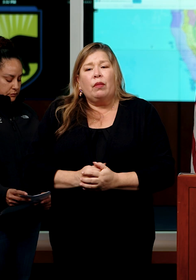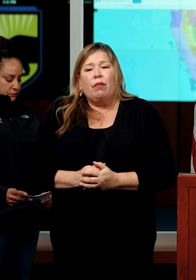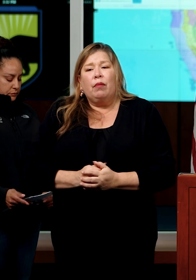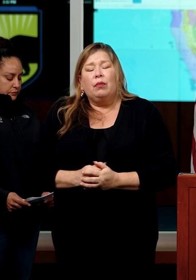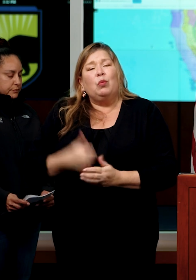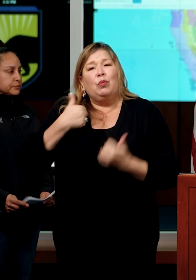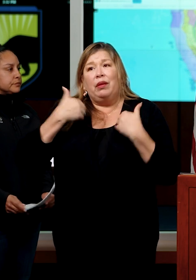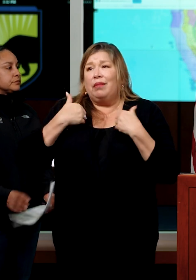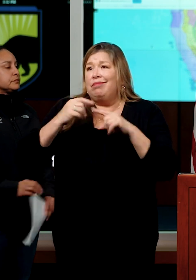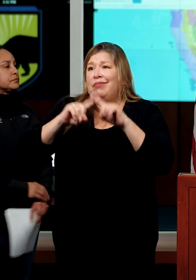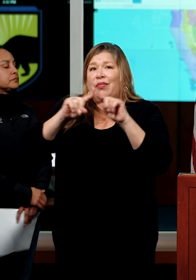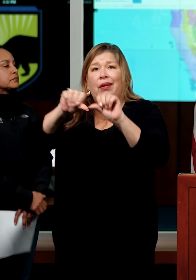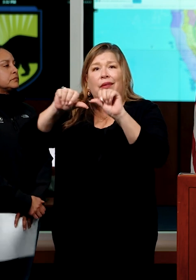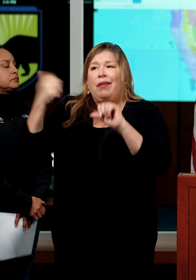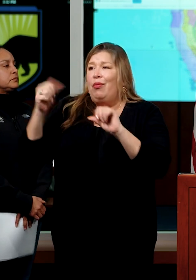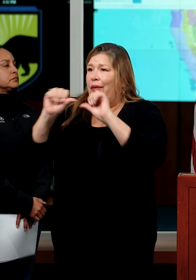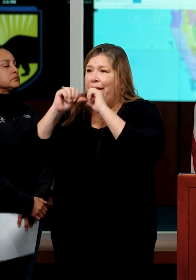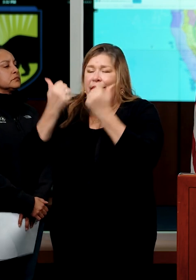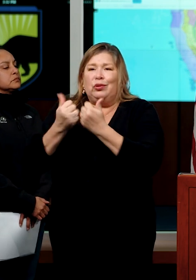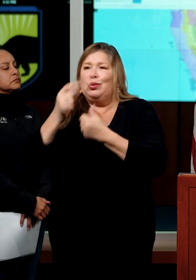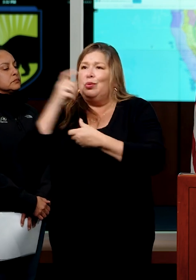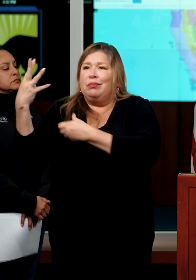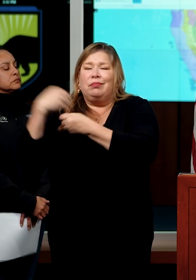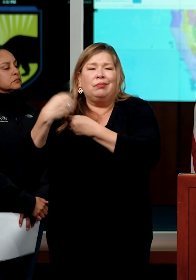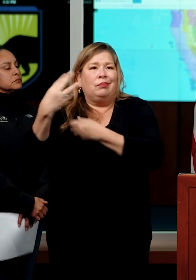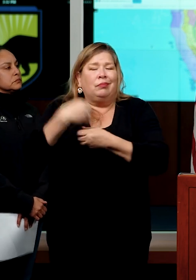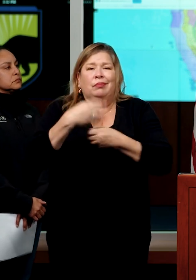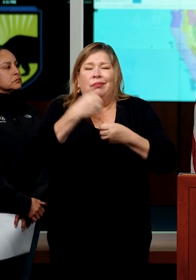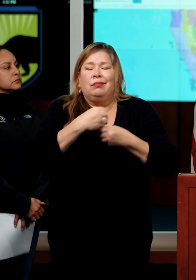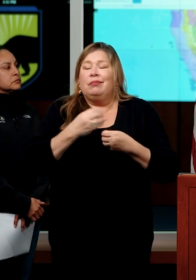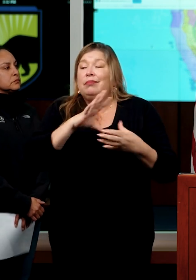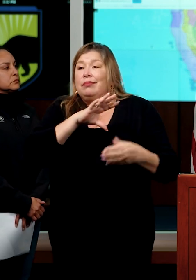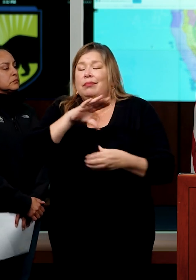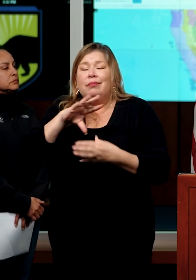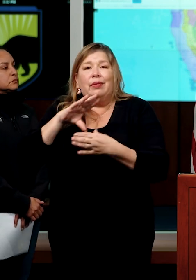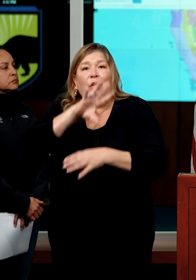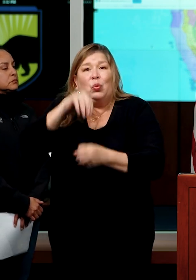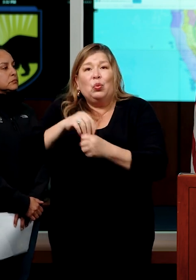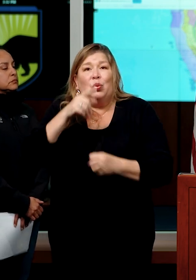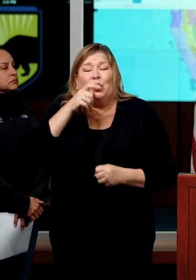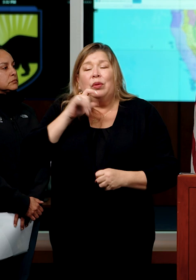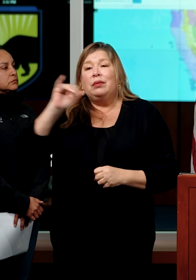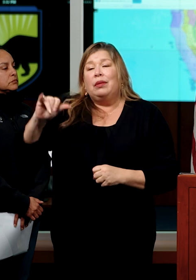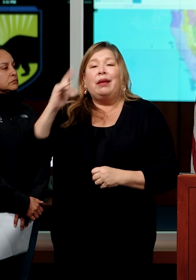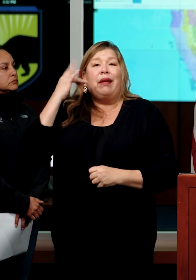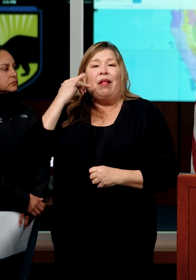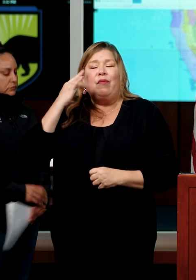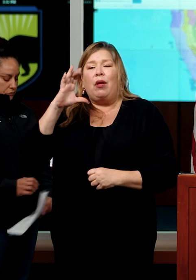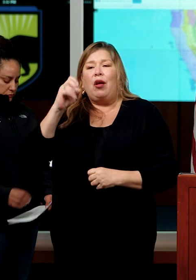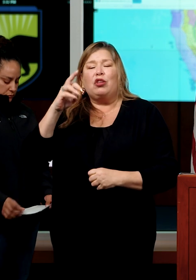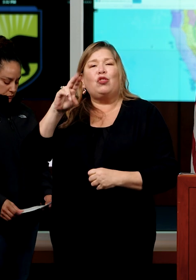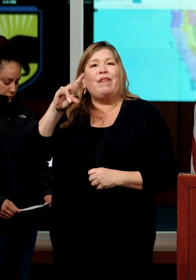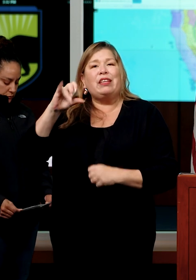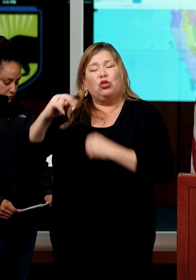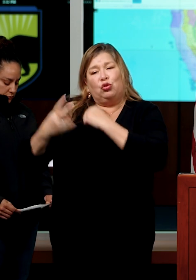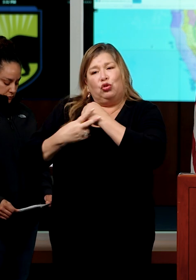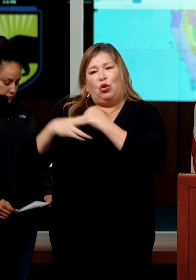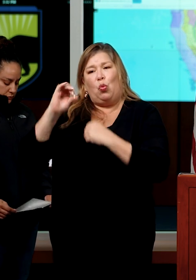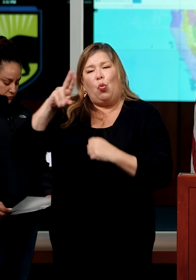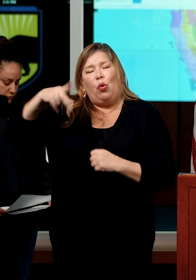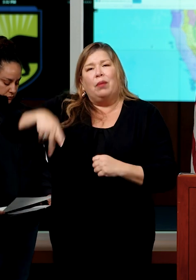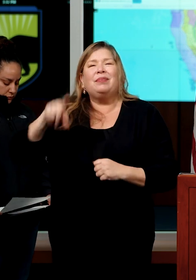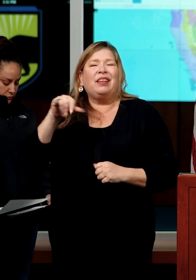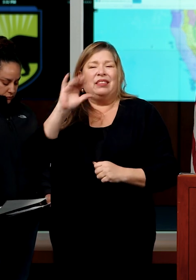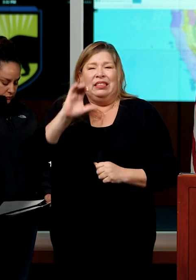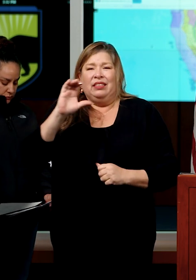figuring in all day, every day over the last several days. That includes the California Conservation Corps, 1,300 Corps